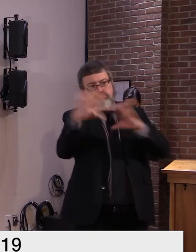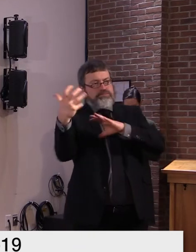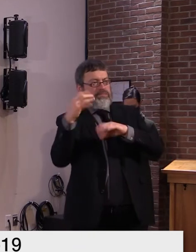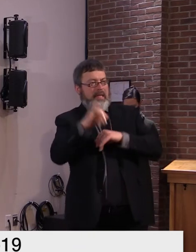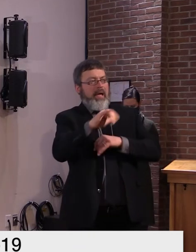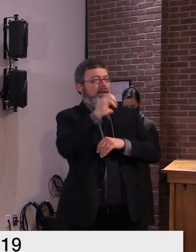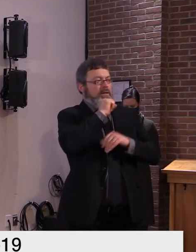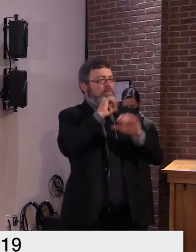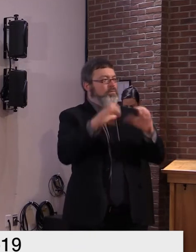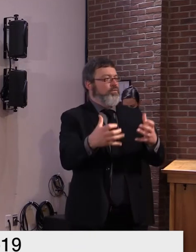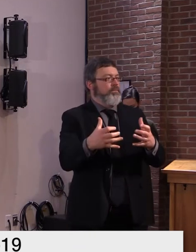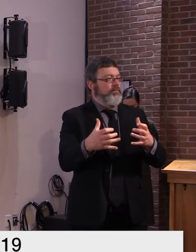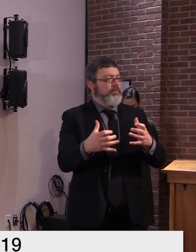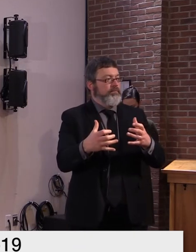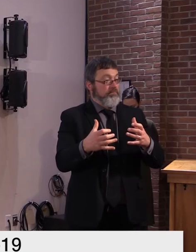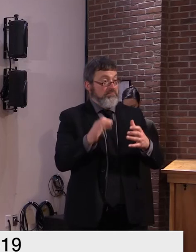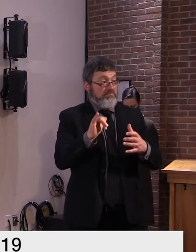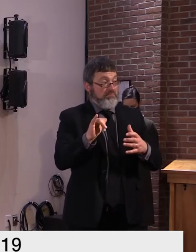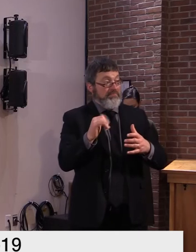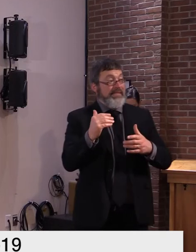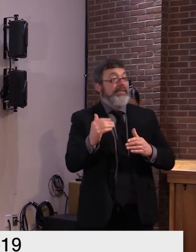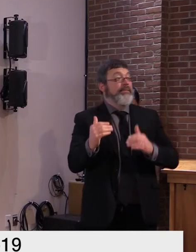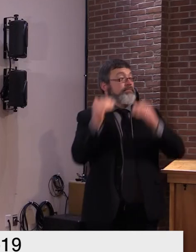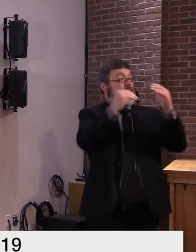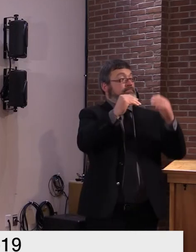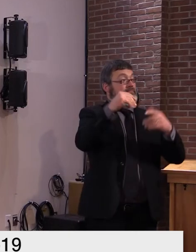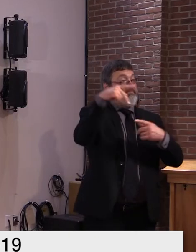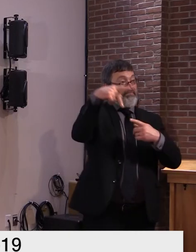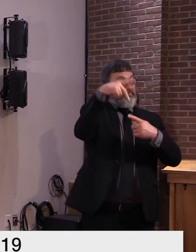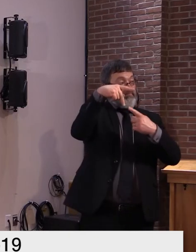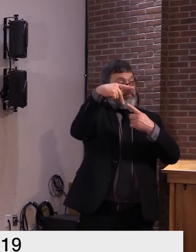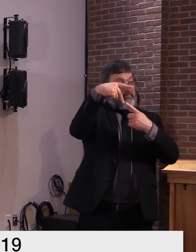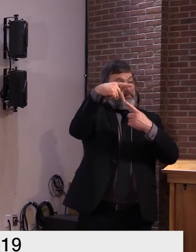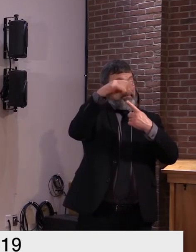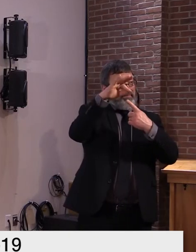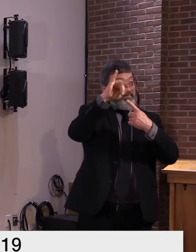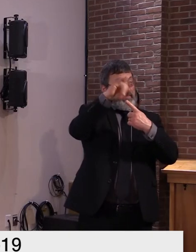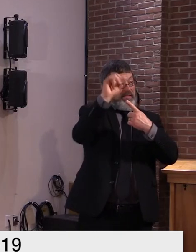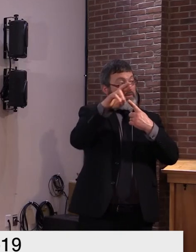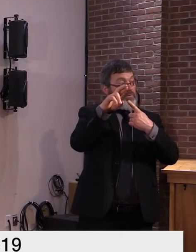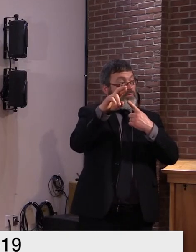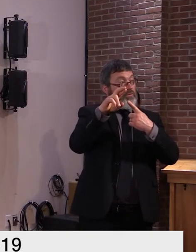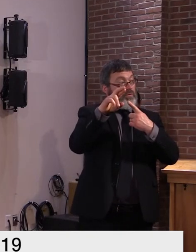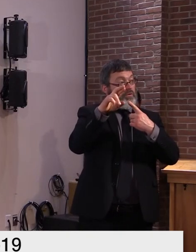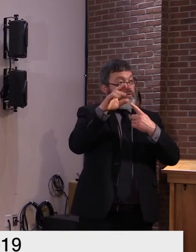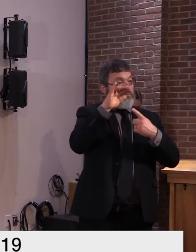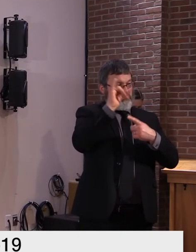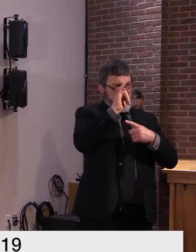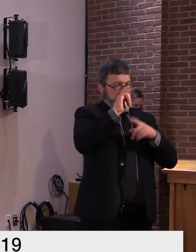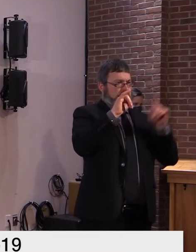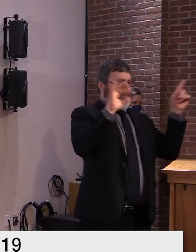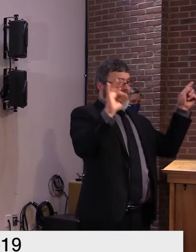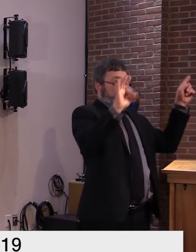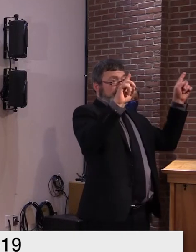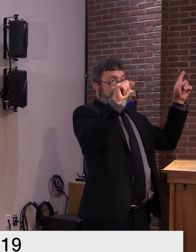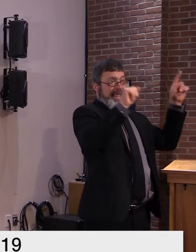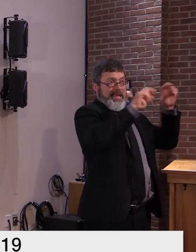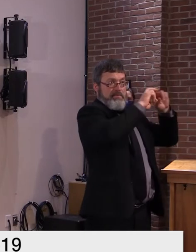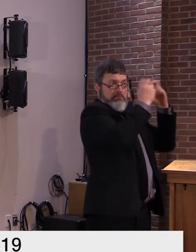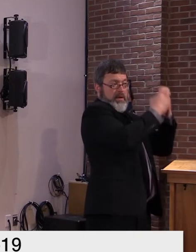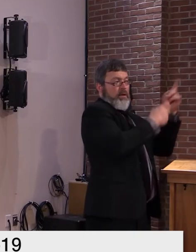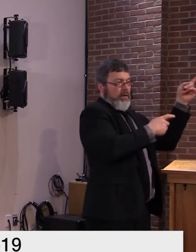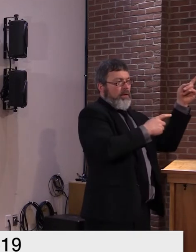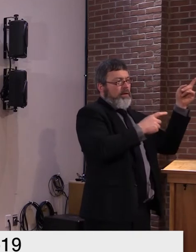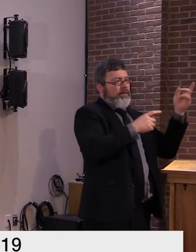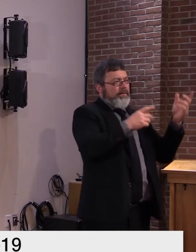vote that was taken by those on the panel the only couple of uh reluctant